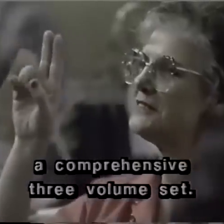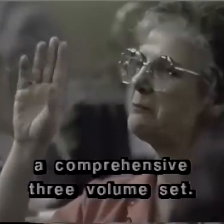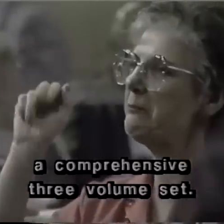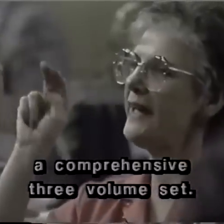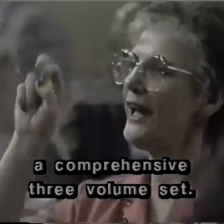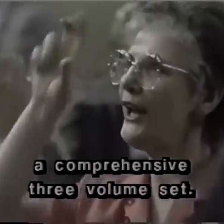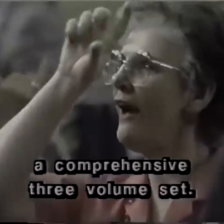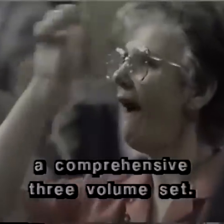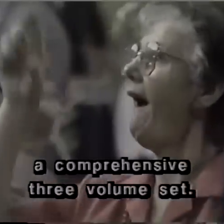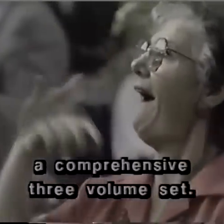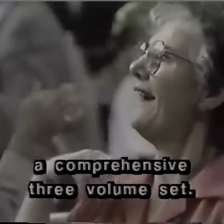three-volume set.